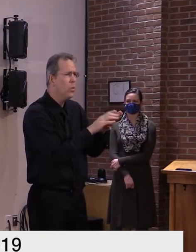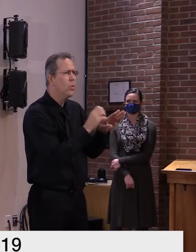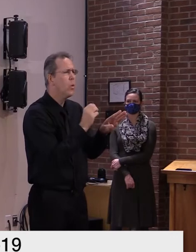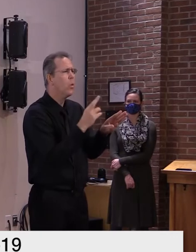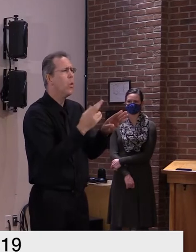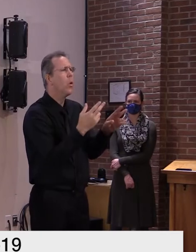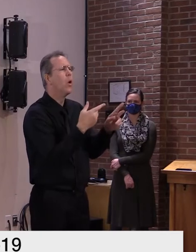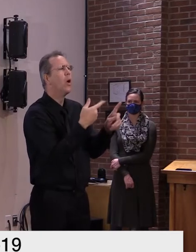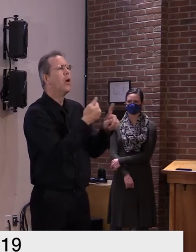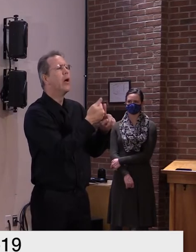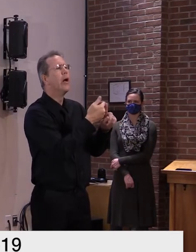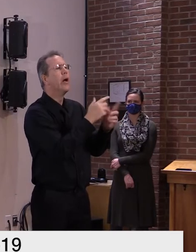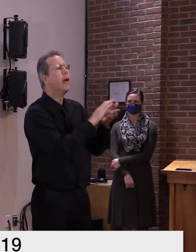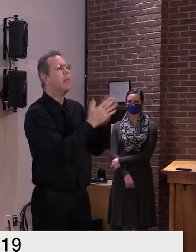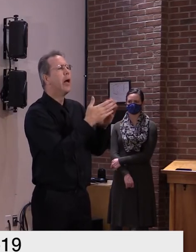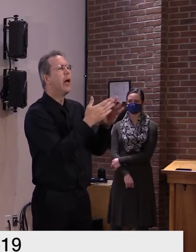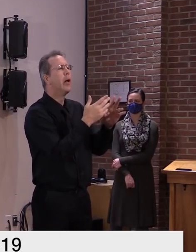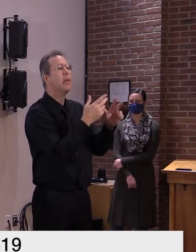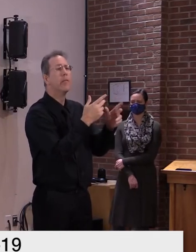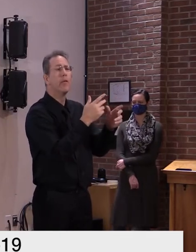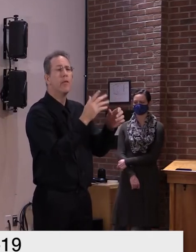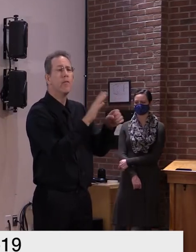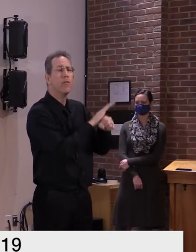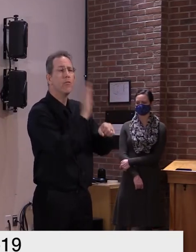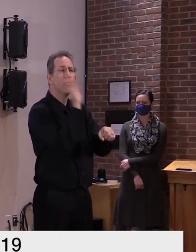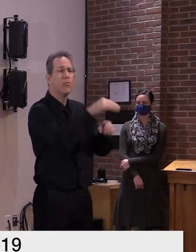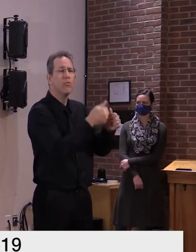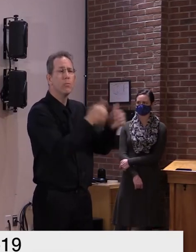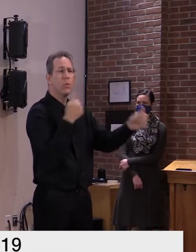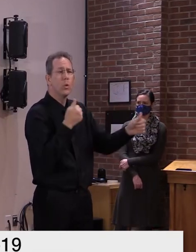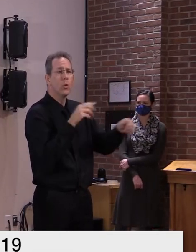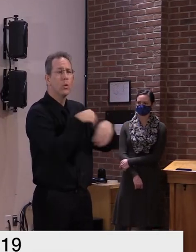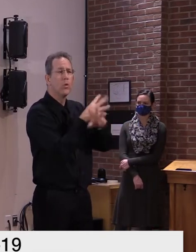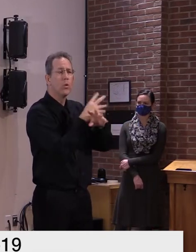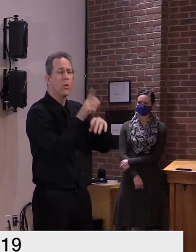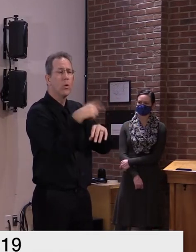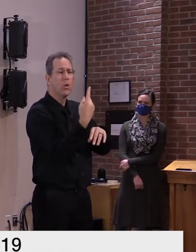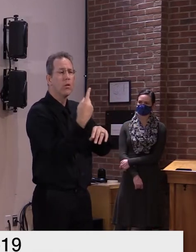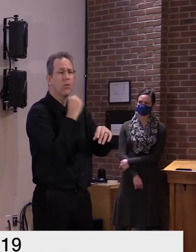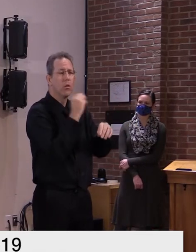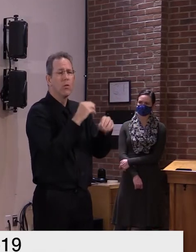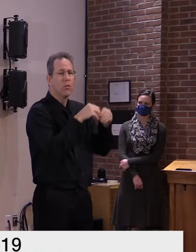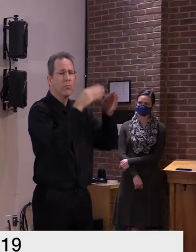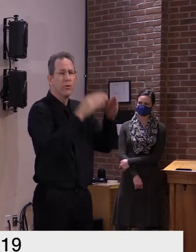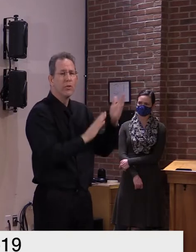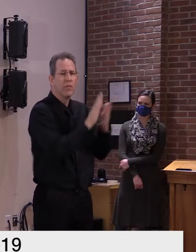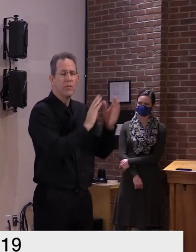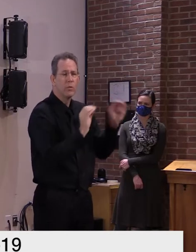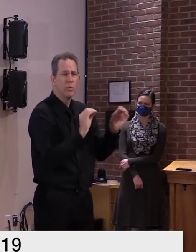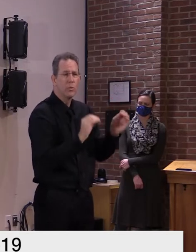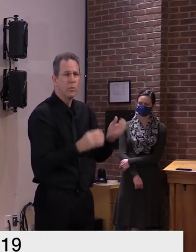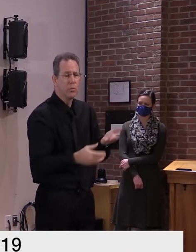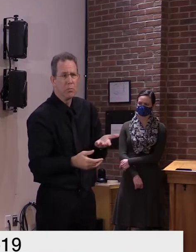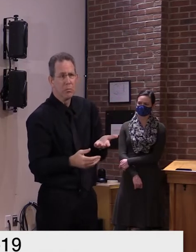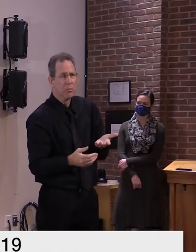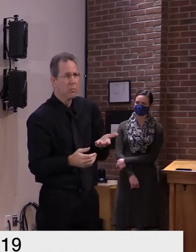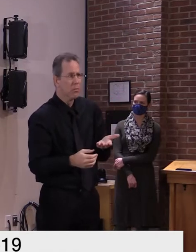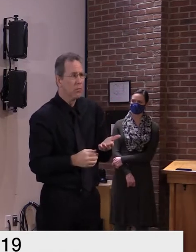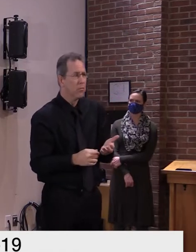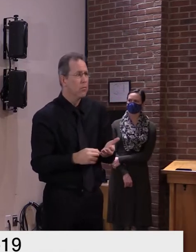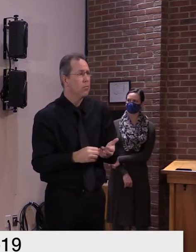sure appreciate that if i can be by the end of the day i'd really appreciate it yes absolutely thanks for the time